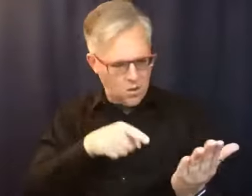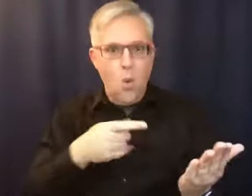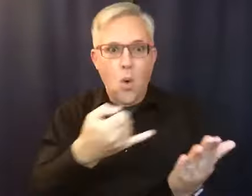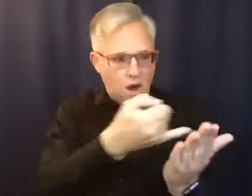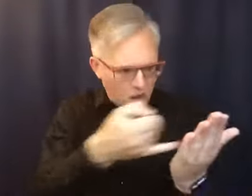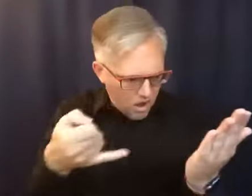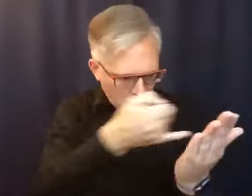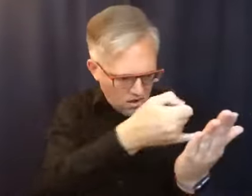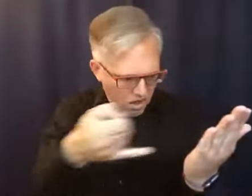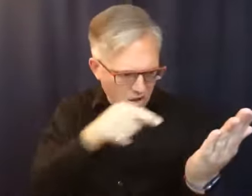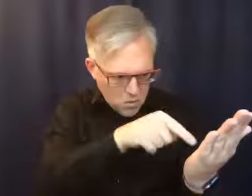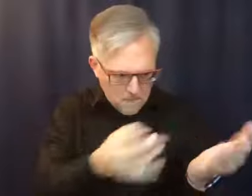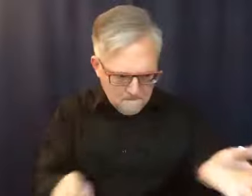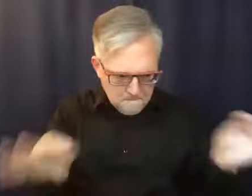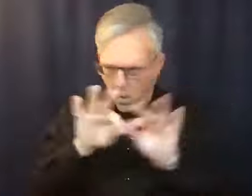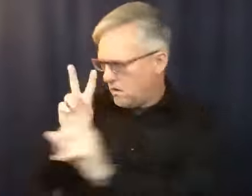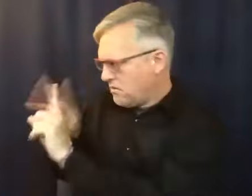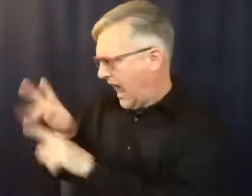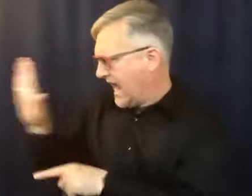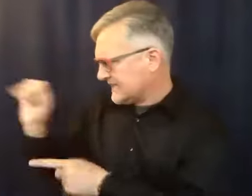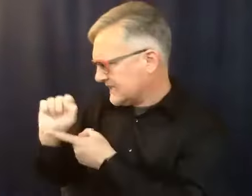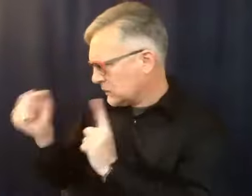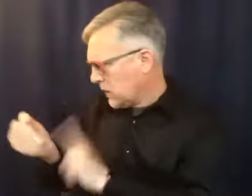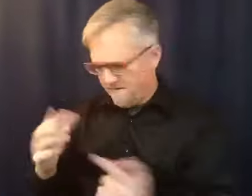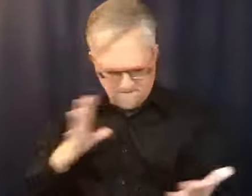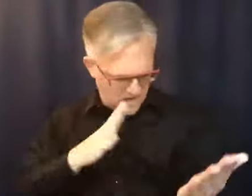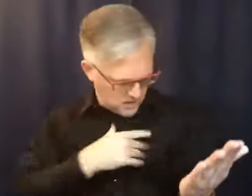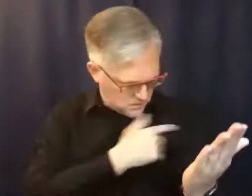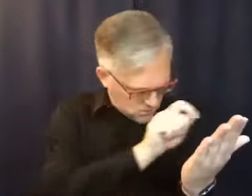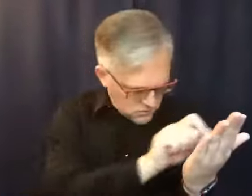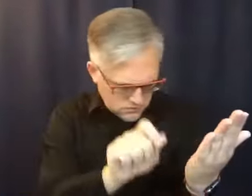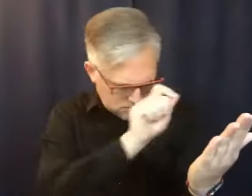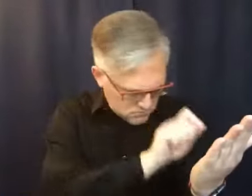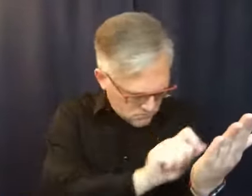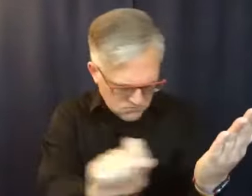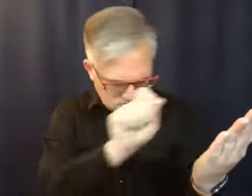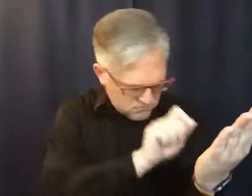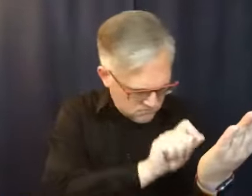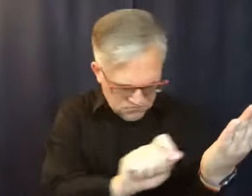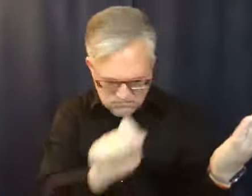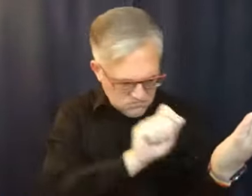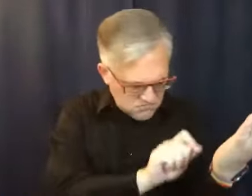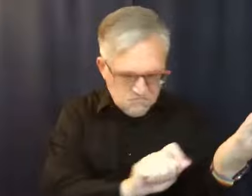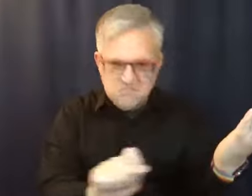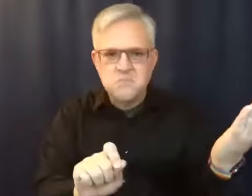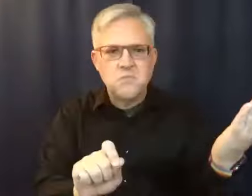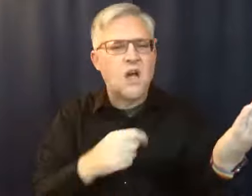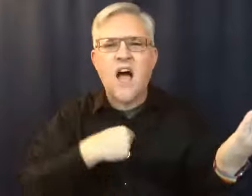I felt would be relevant to his situation. I never understood that I was troubled. So